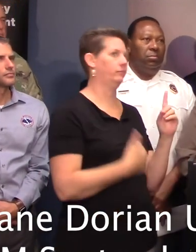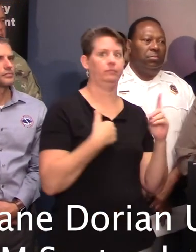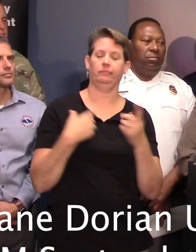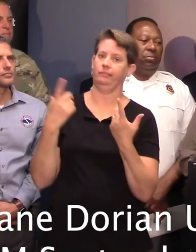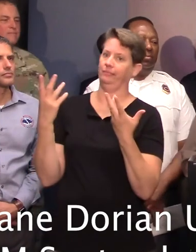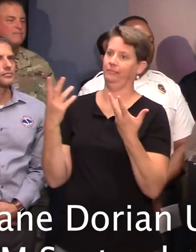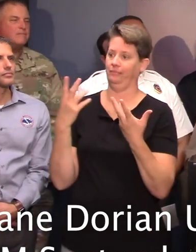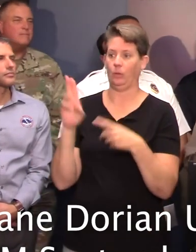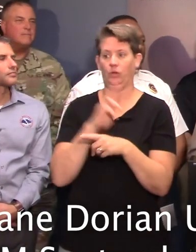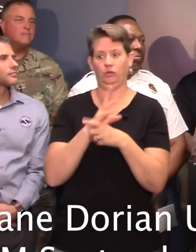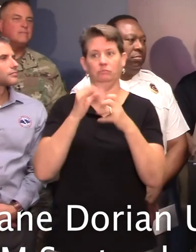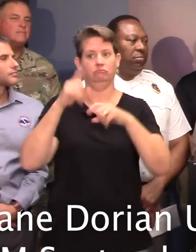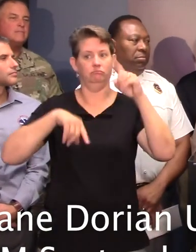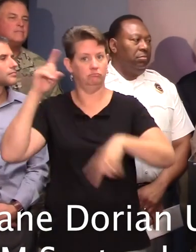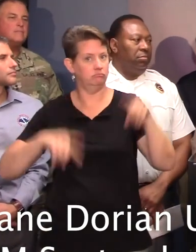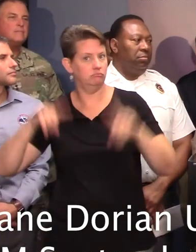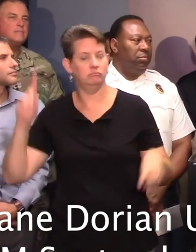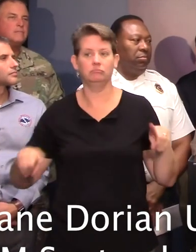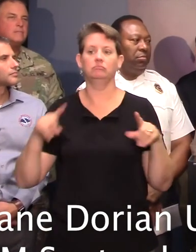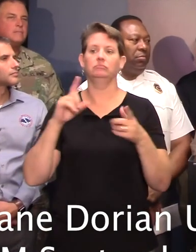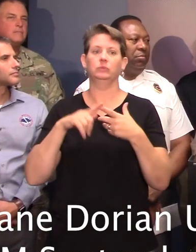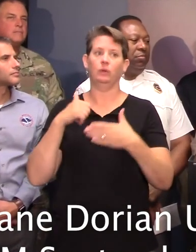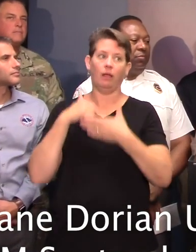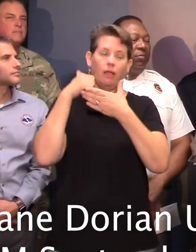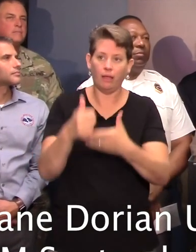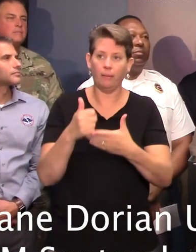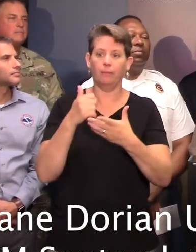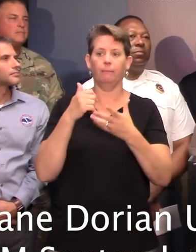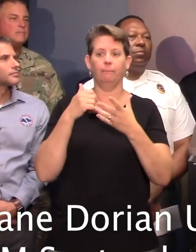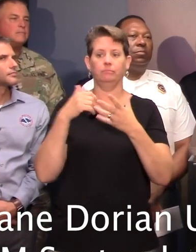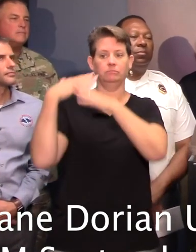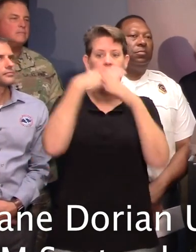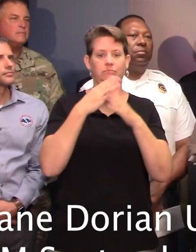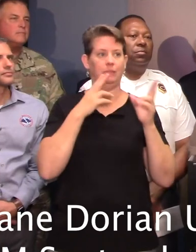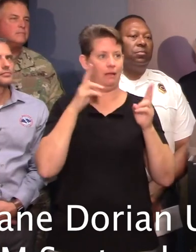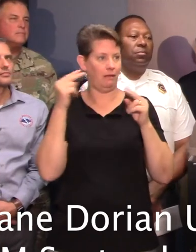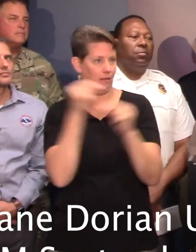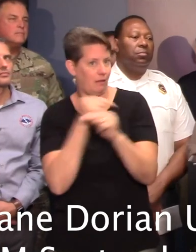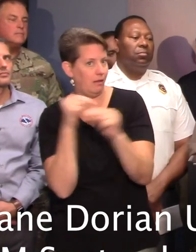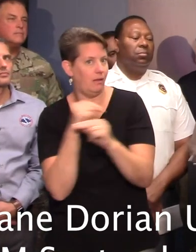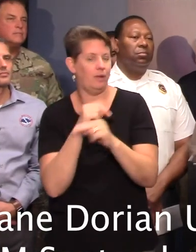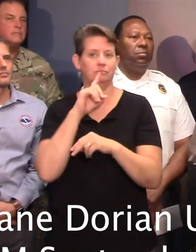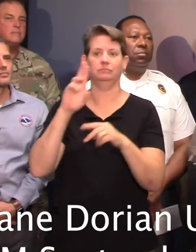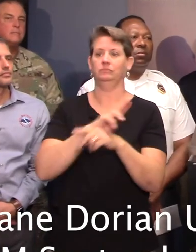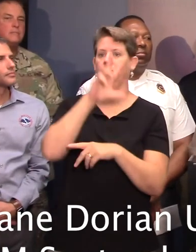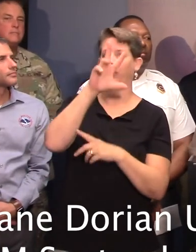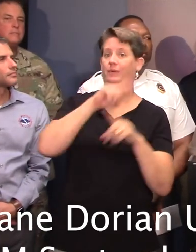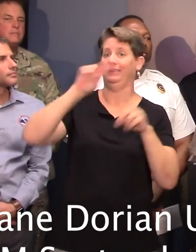innovative techniques last year in order to try to keep the various highways open. We actually used three different types of